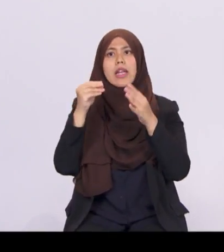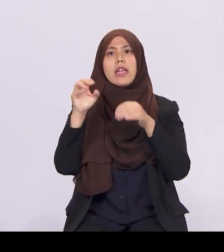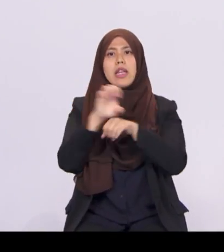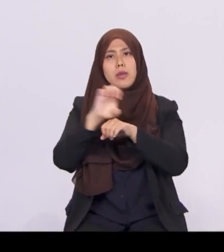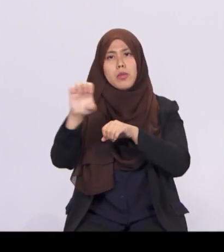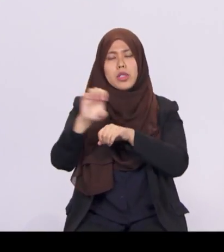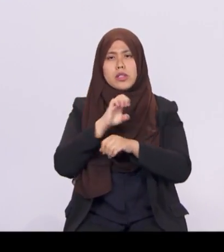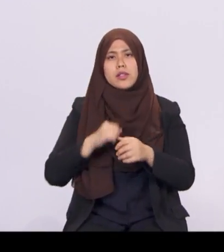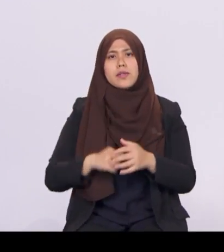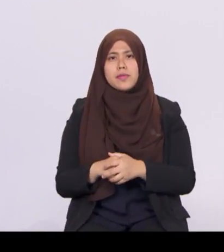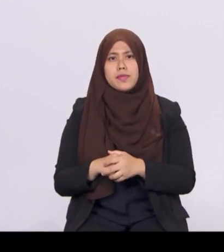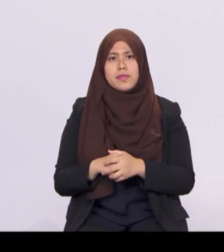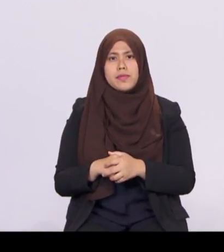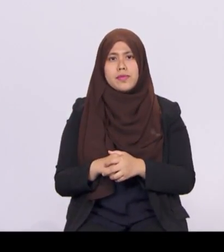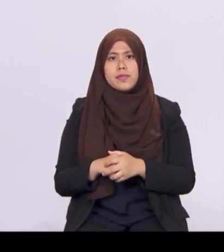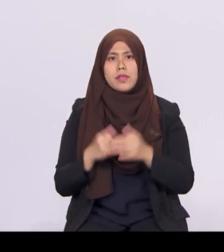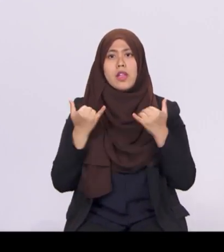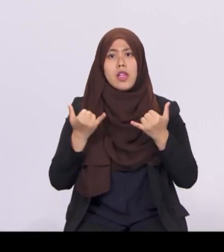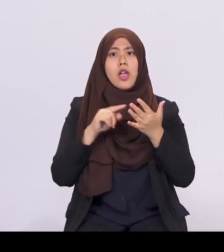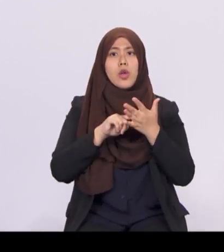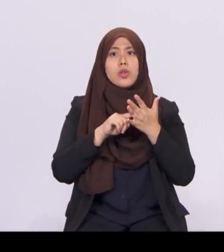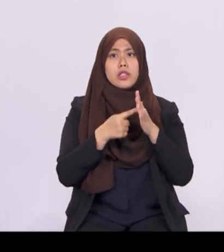Let me start with the first enabler – innovation.